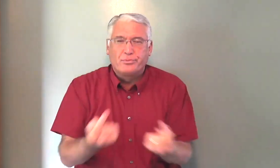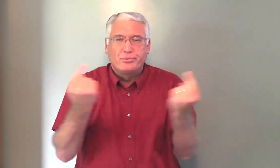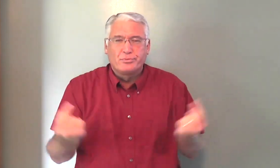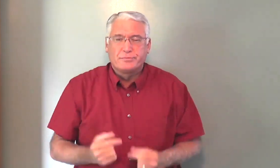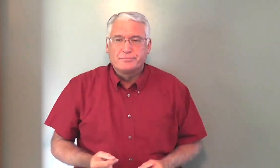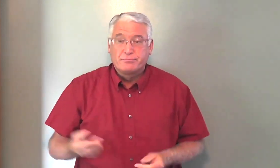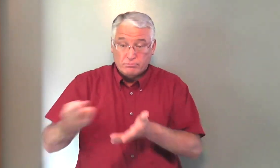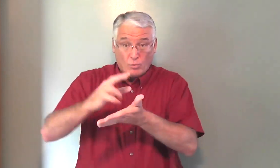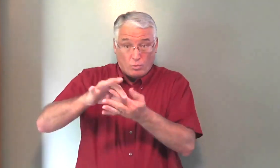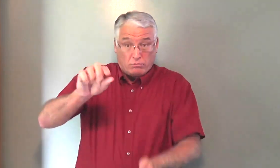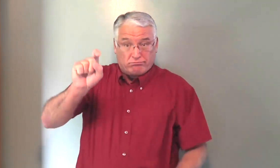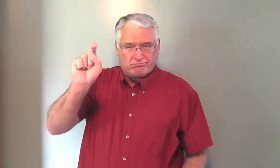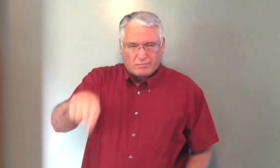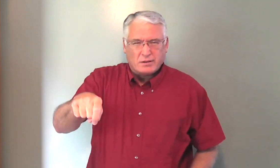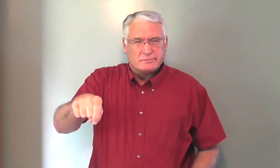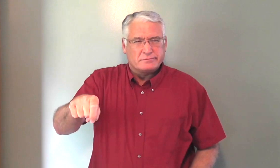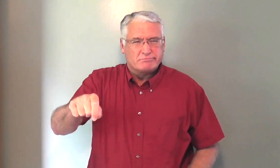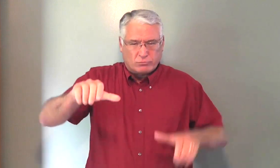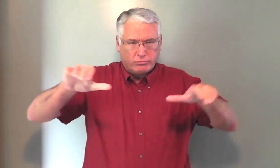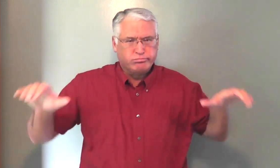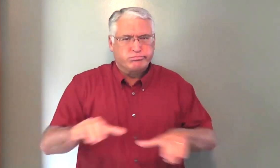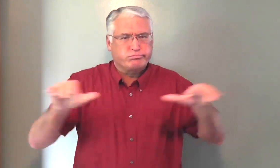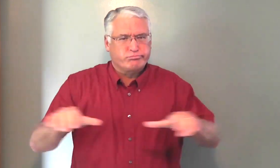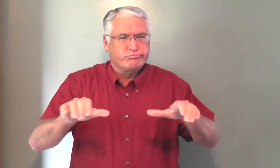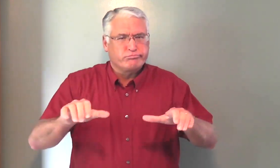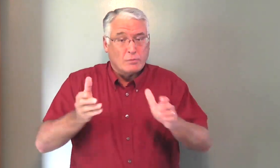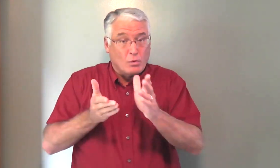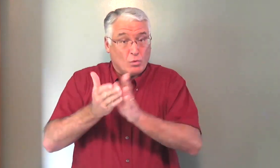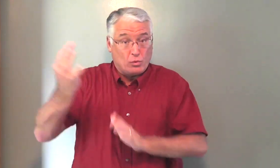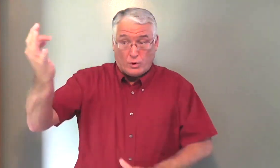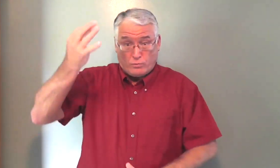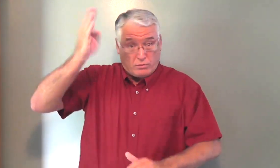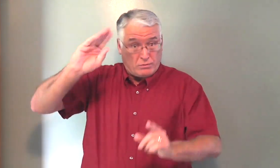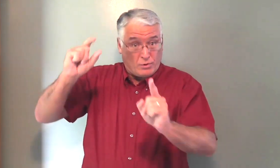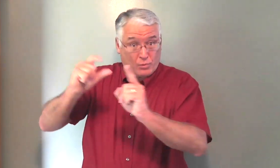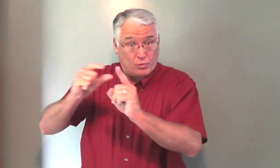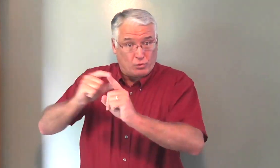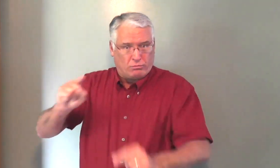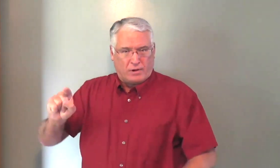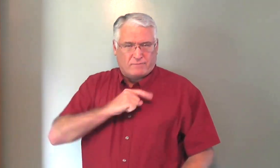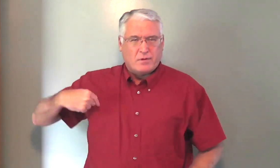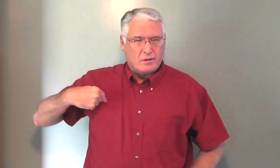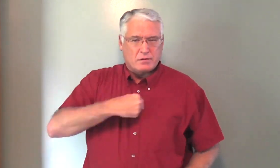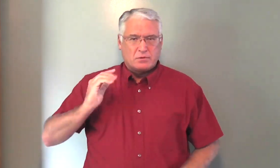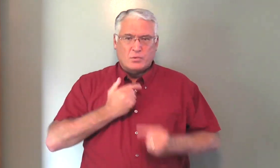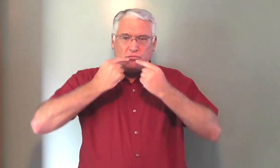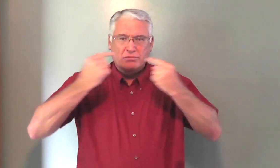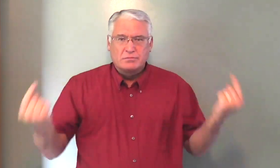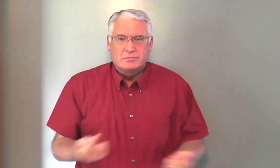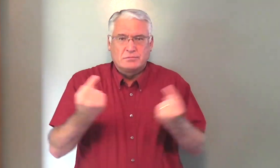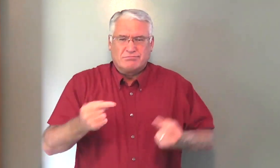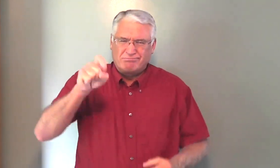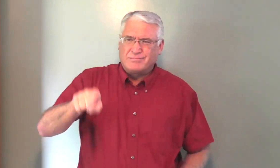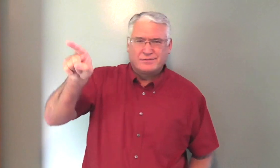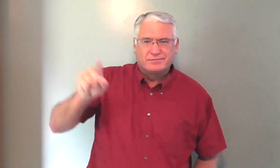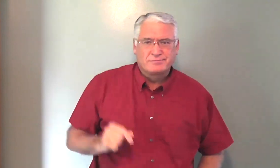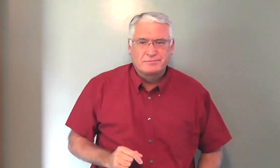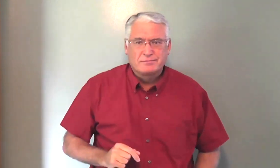love the darkness of our sin. And the Holy Spirit must do the work, through the preaching of the word, to convict us of our sin. He must.